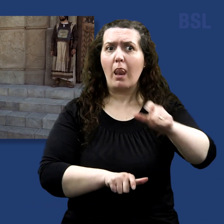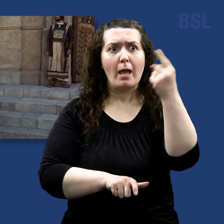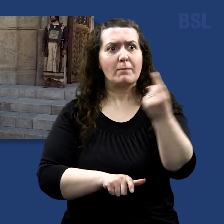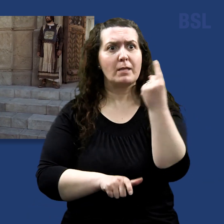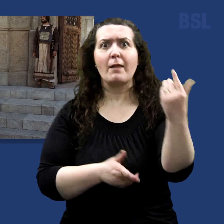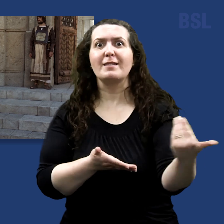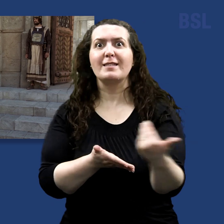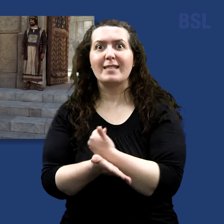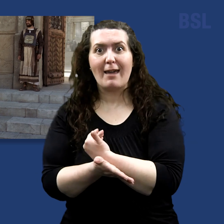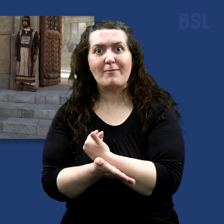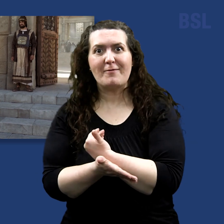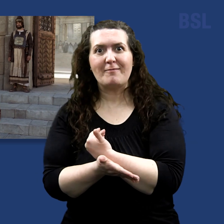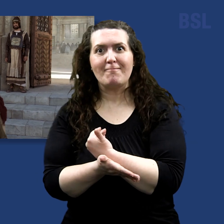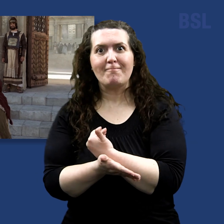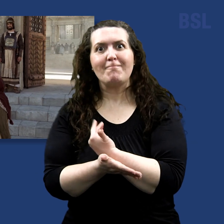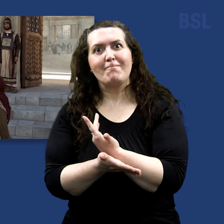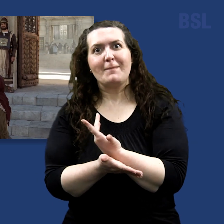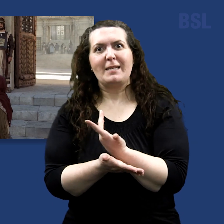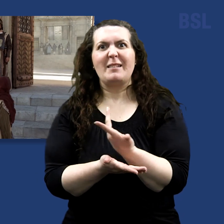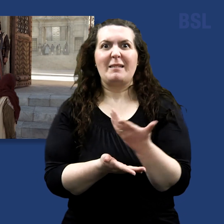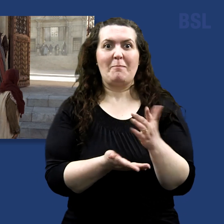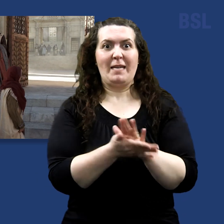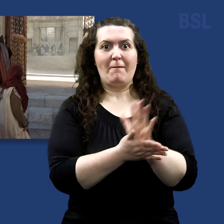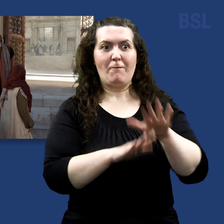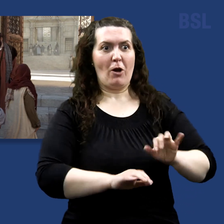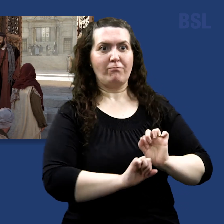shall be saved, yet so as by fire.